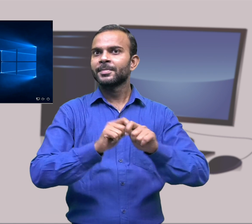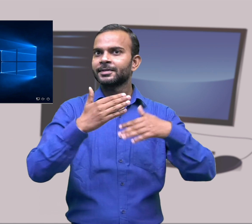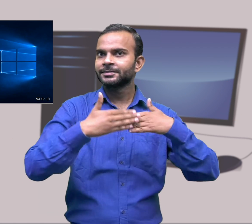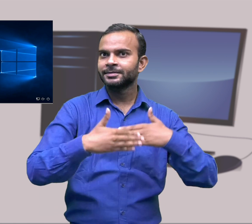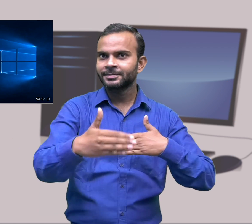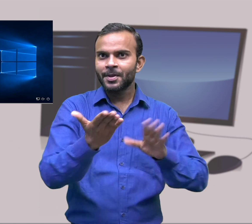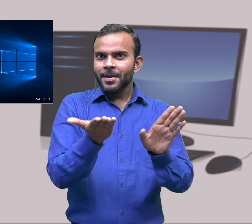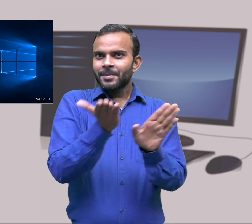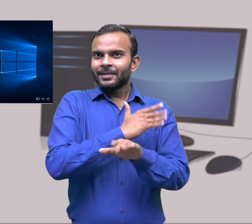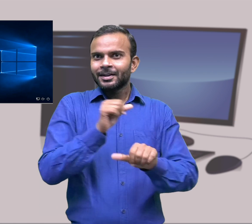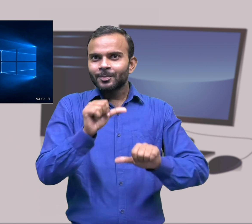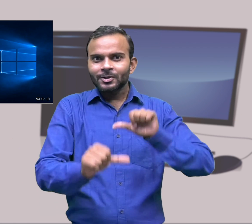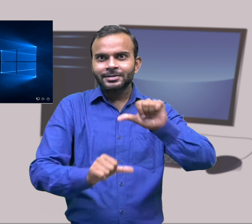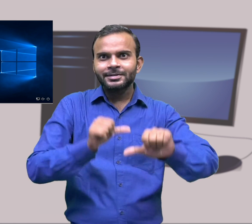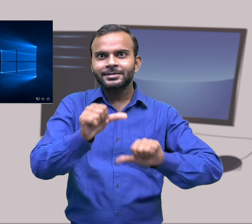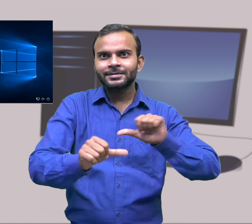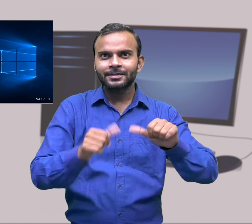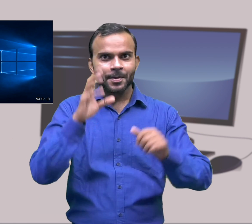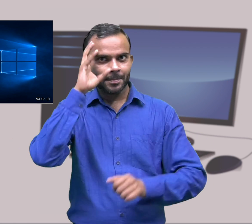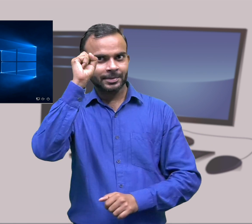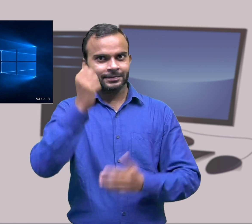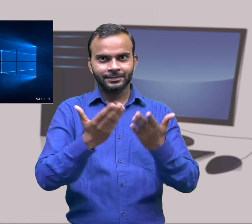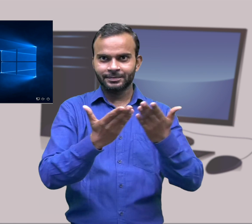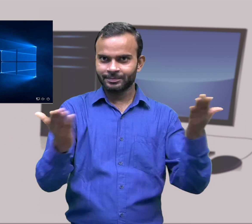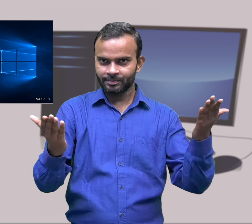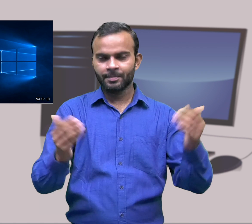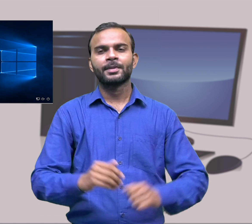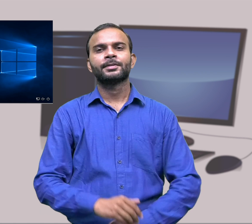the computer is ready for your orders. These are the steps that you need to remember.